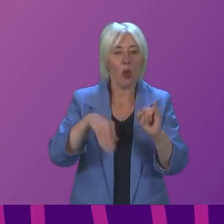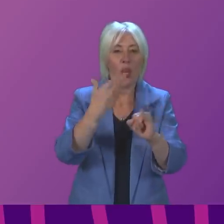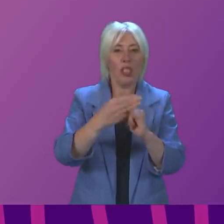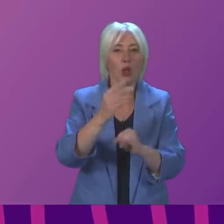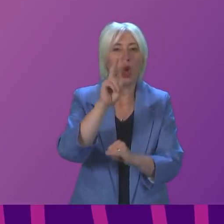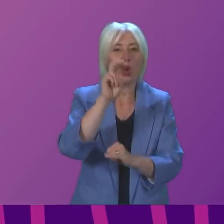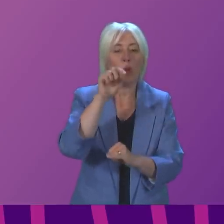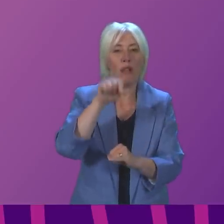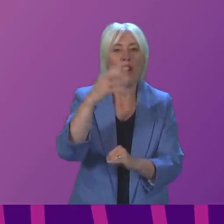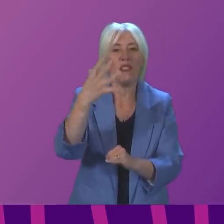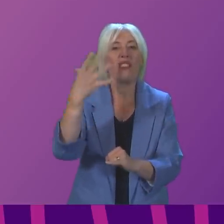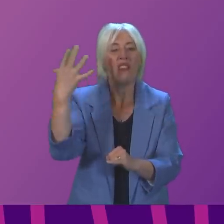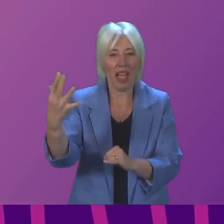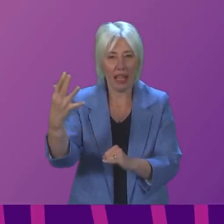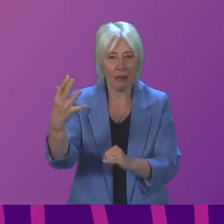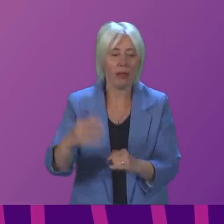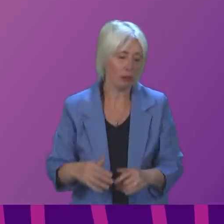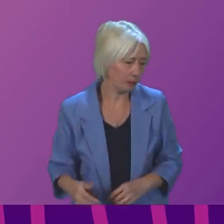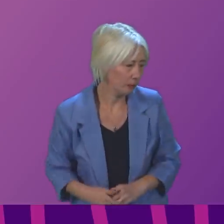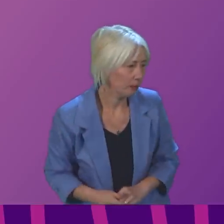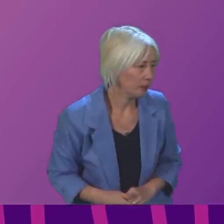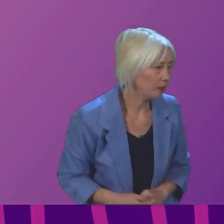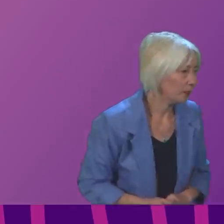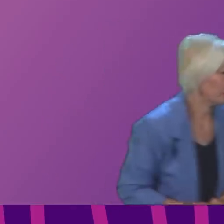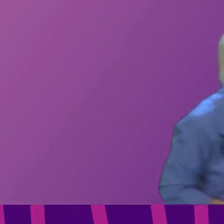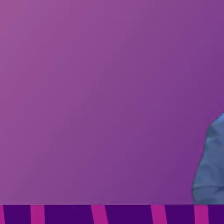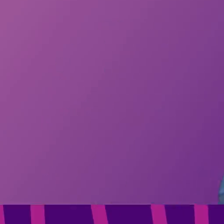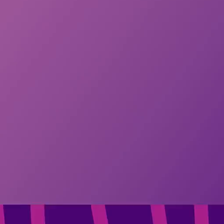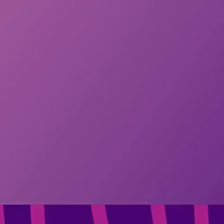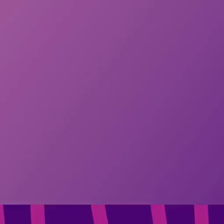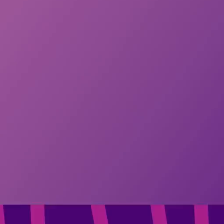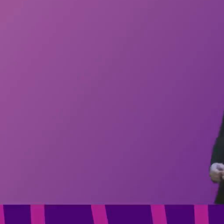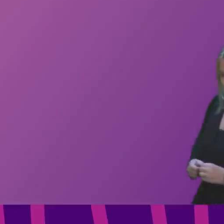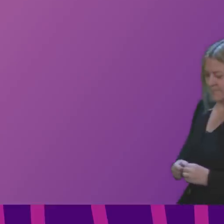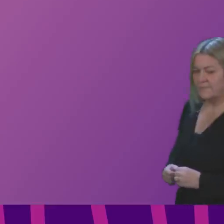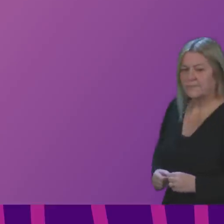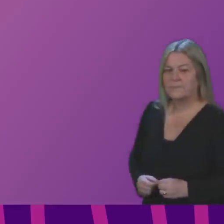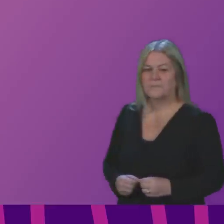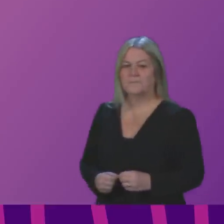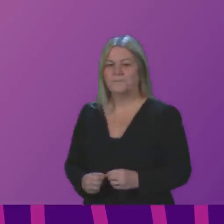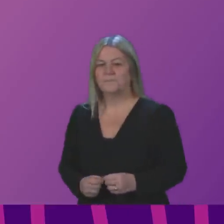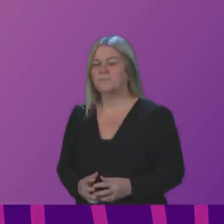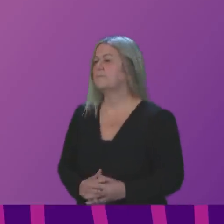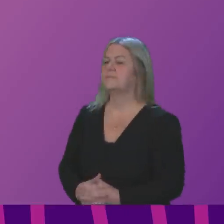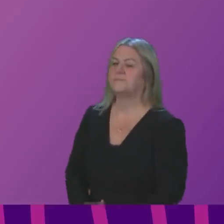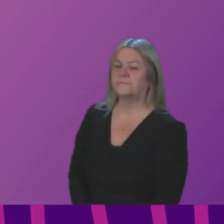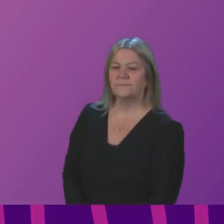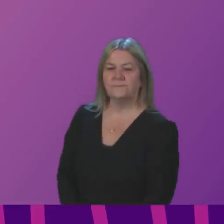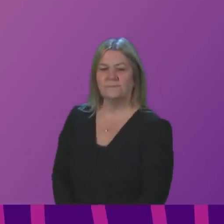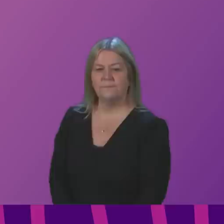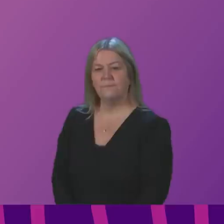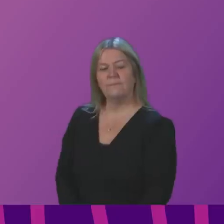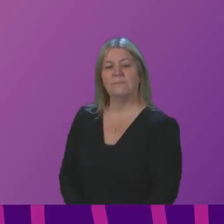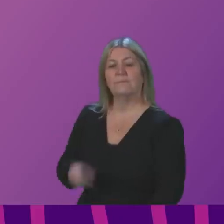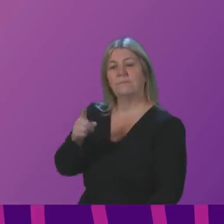.55 approximately. And I call Kenneth Gibson. Thank you, Poseidon Officer. First Minister, the Erdrossan to Brodick ferry regularly